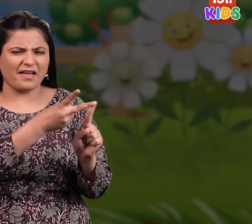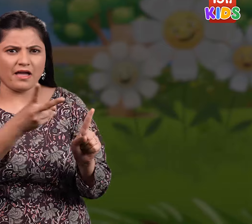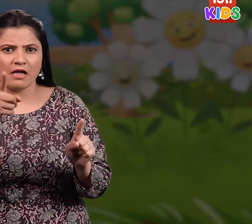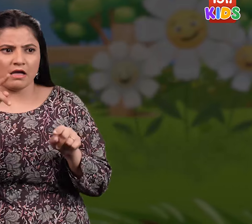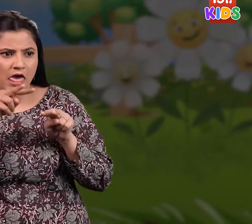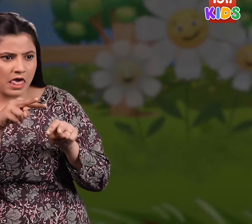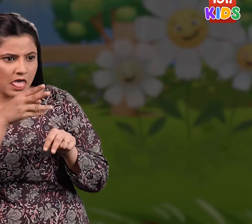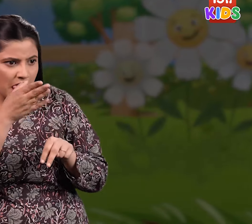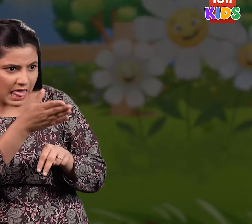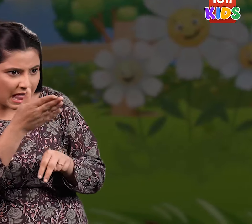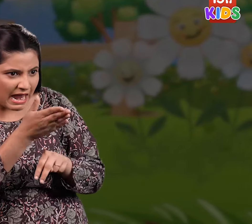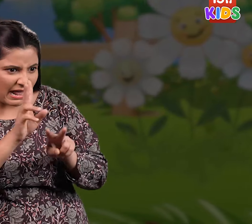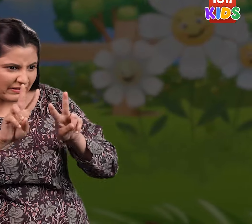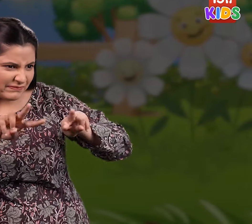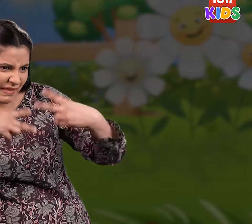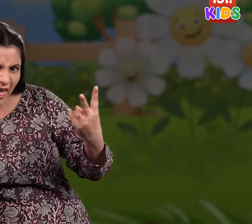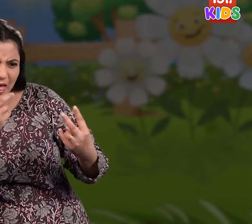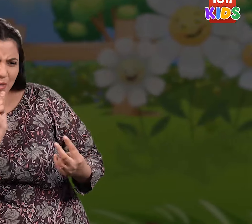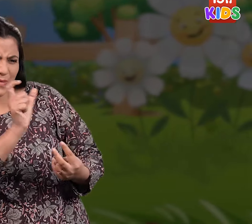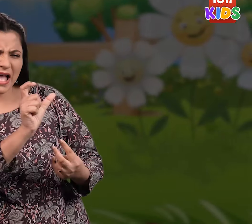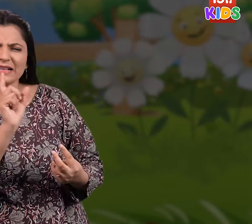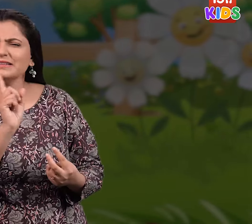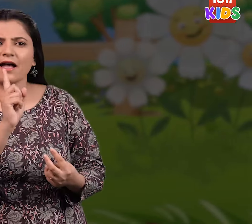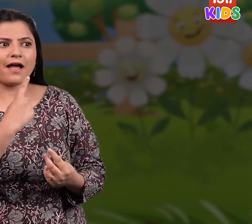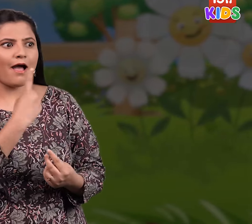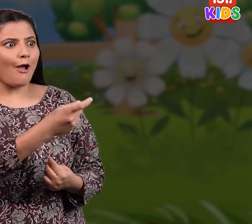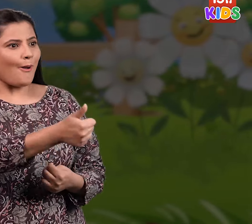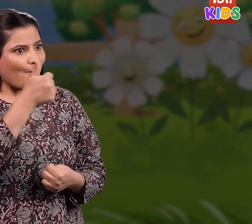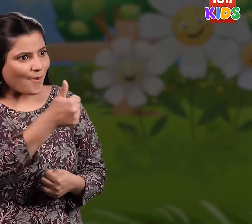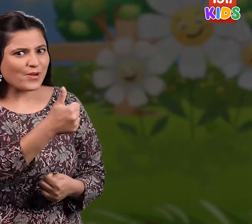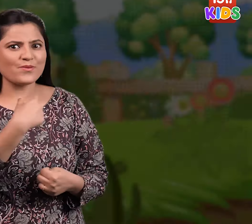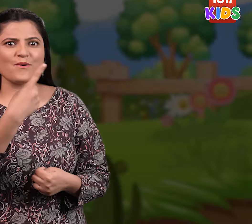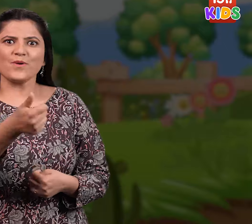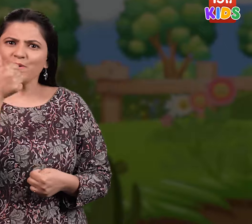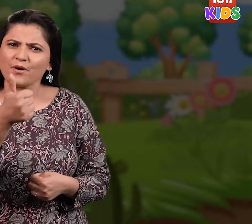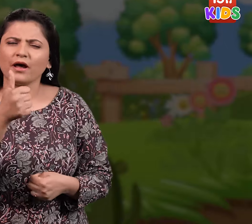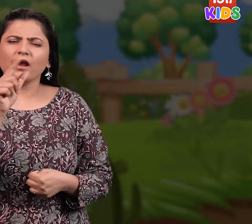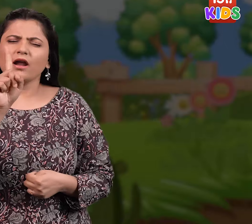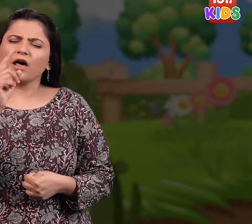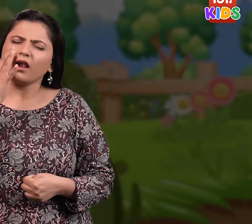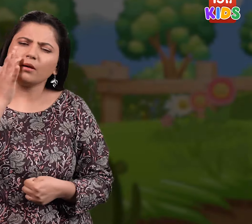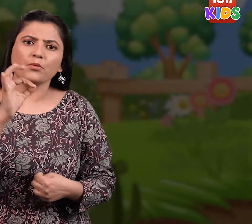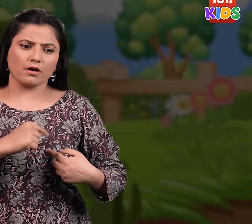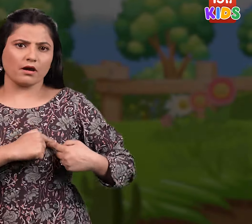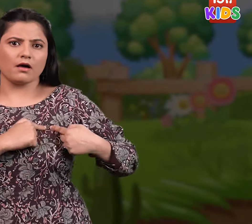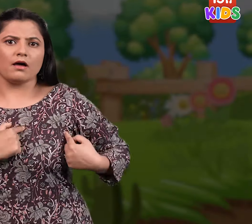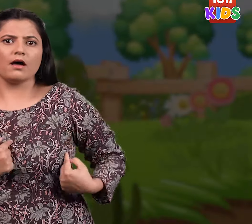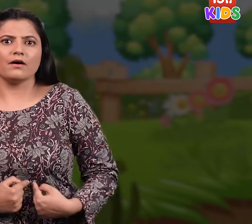or thin. Never tease them for being different. Always use kind words. Being kind is important.